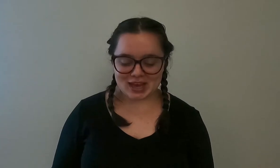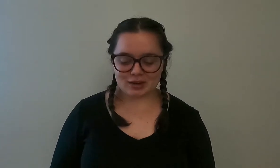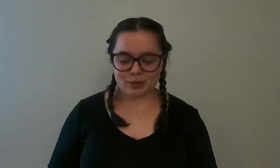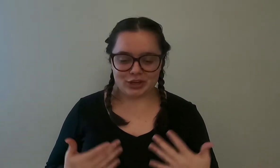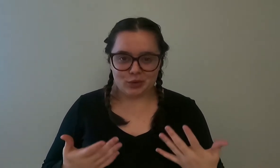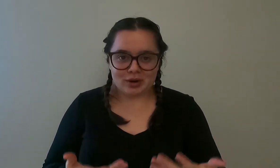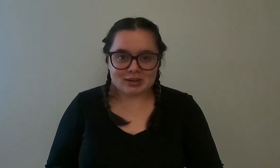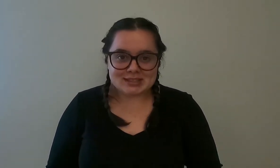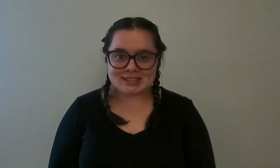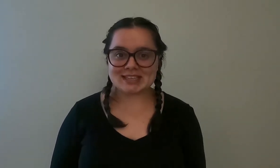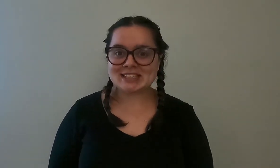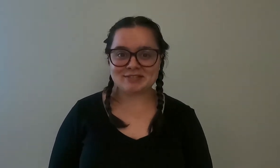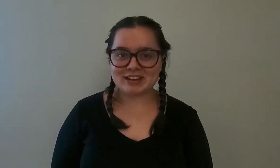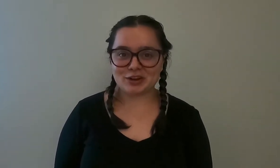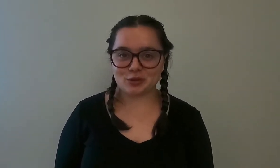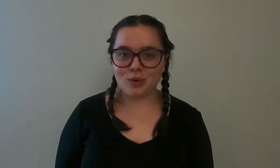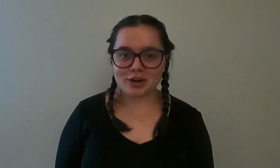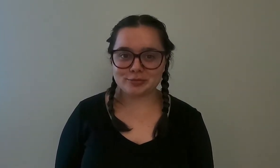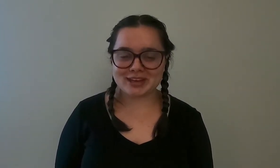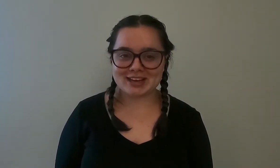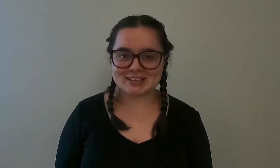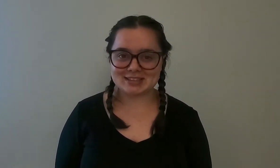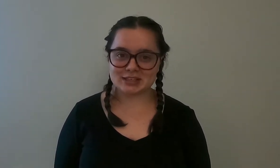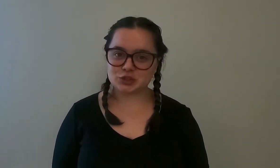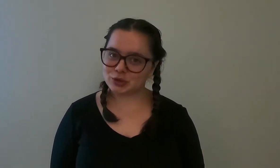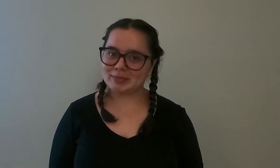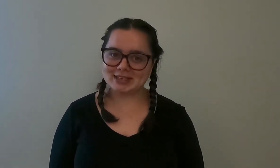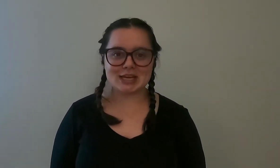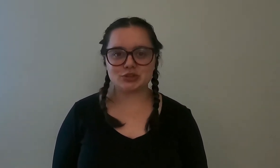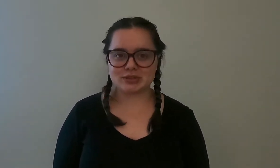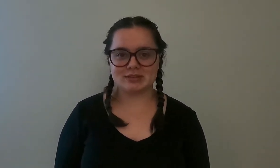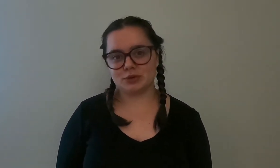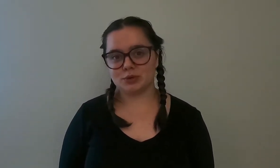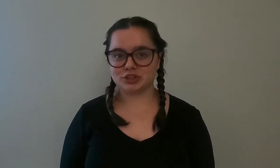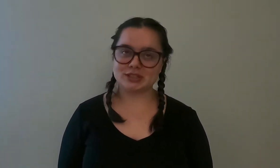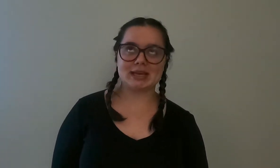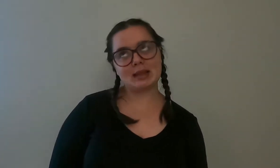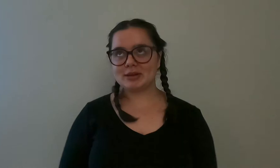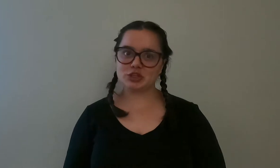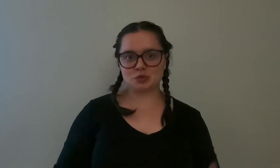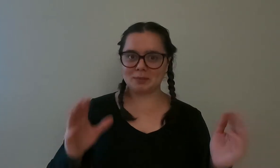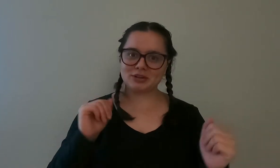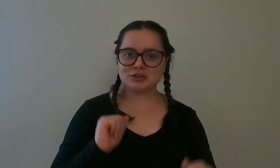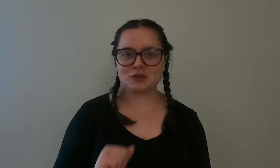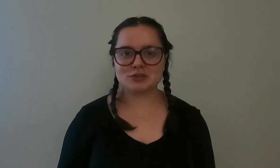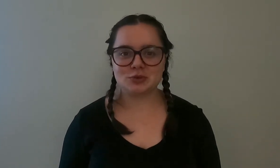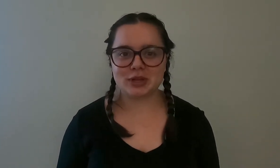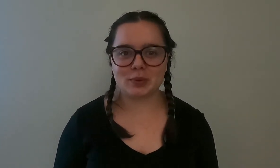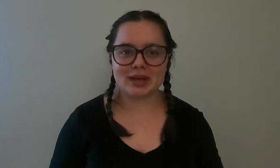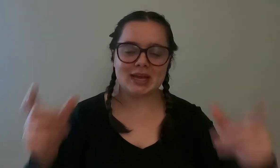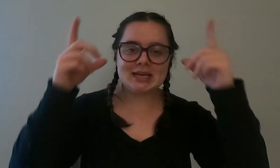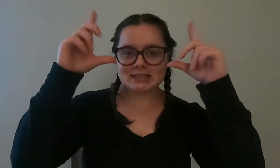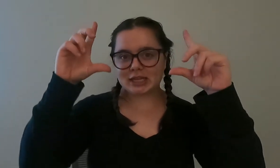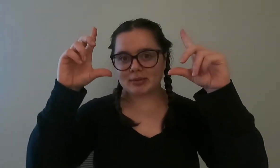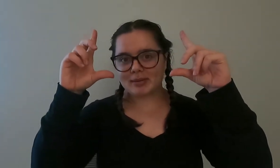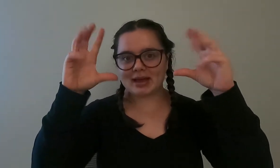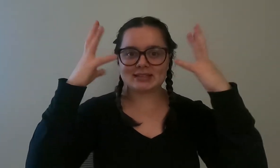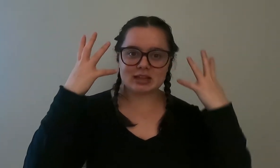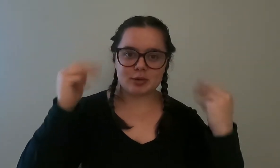that when you're 60 feet under the water because it's extremely dangerous if you were just like let me just swim to the surface really quick to clear my mask and then put